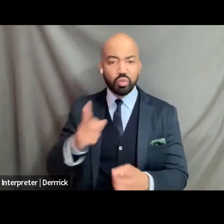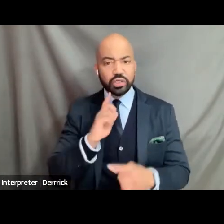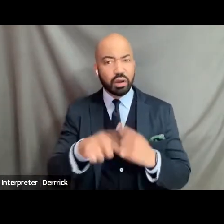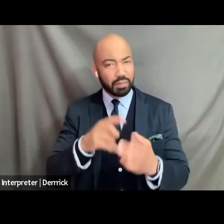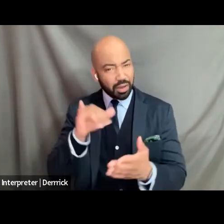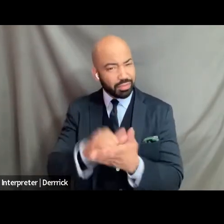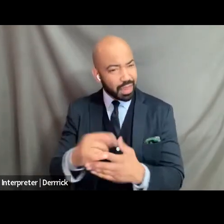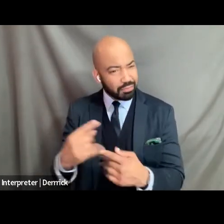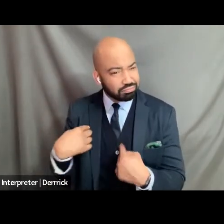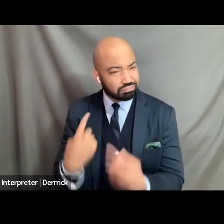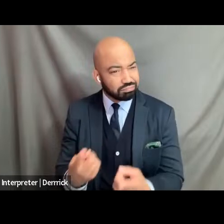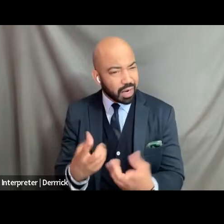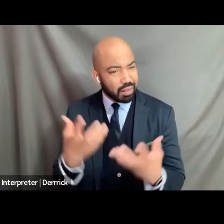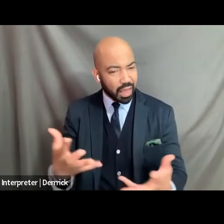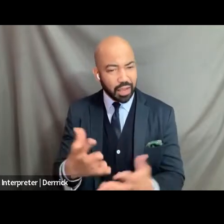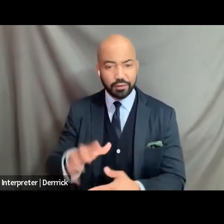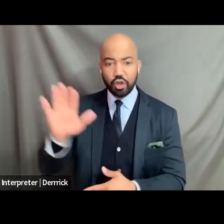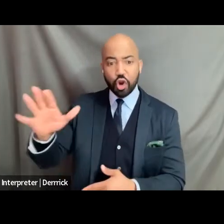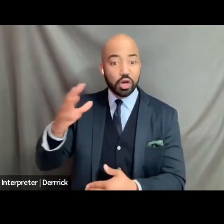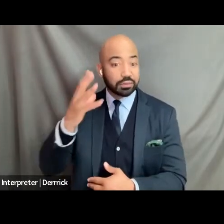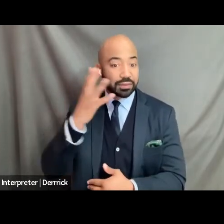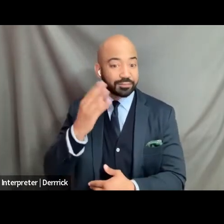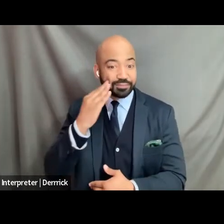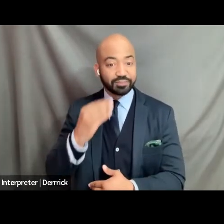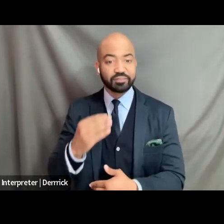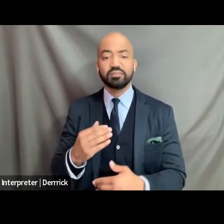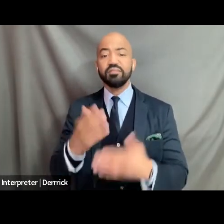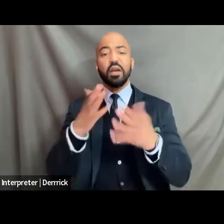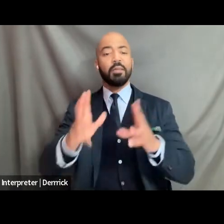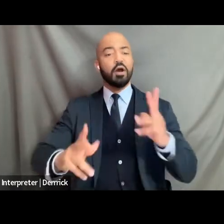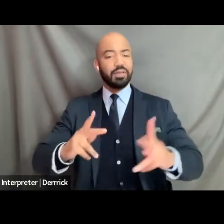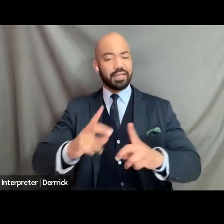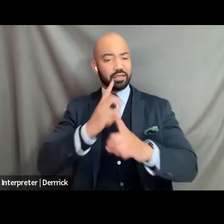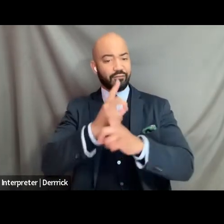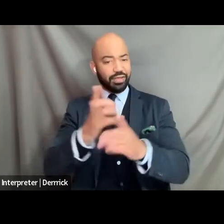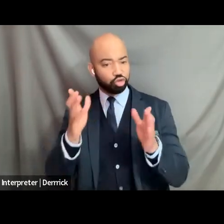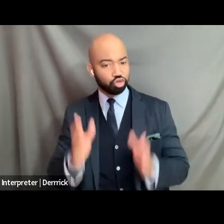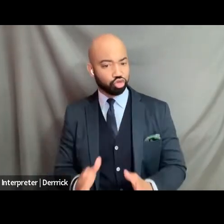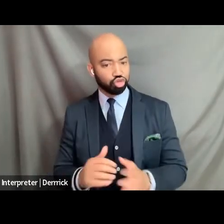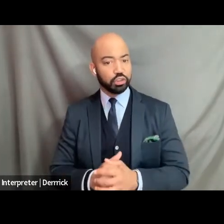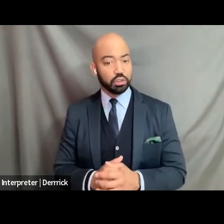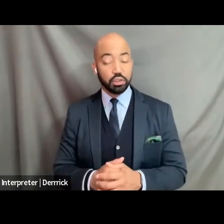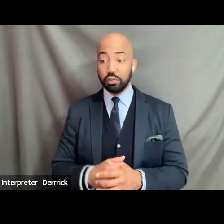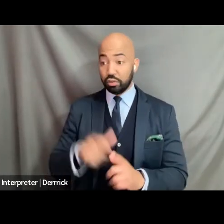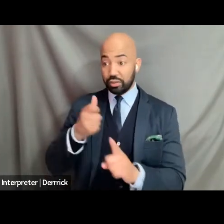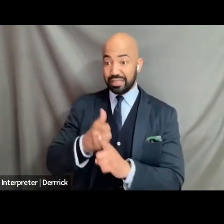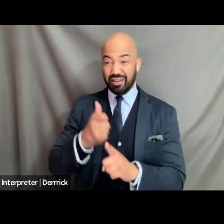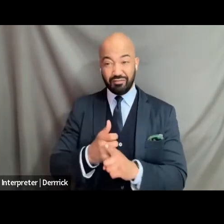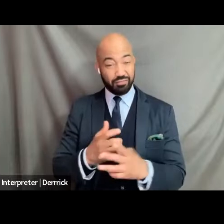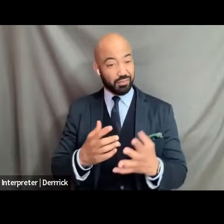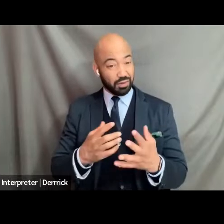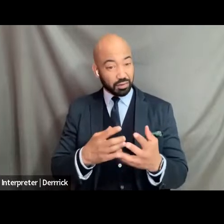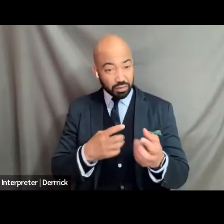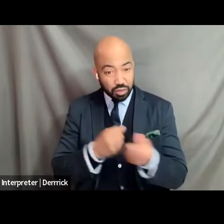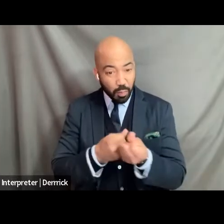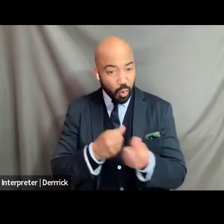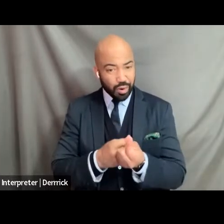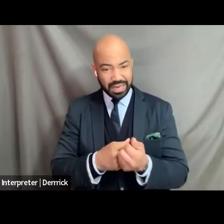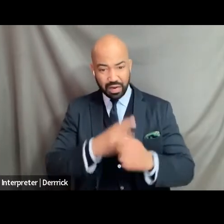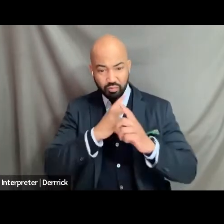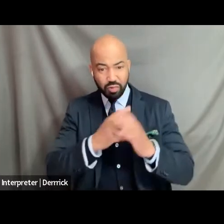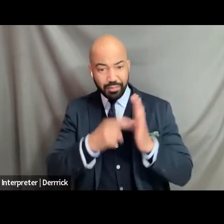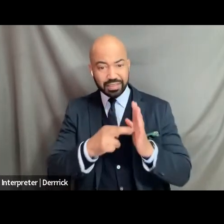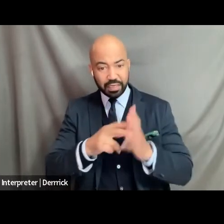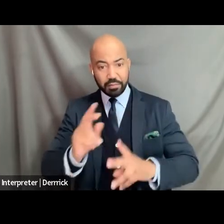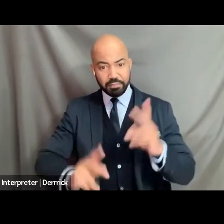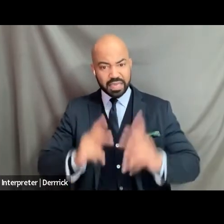discussing particularly her experience as a public defender a person who is in a position representing communities of people who